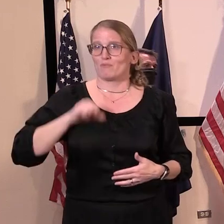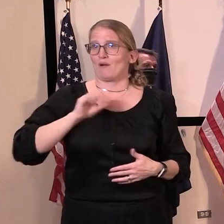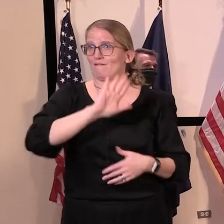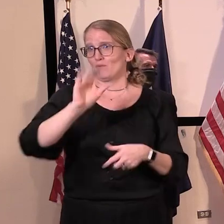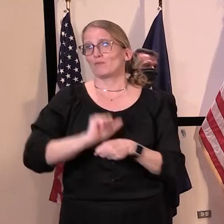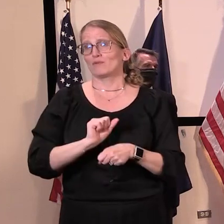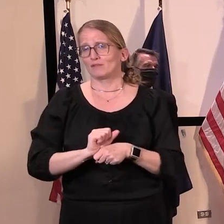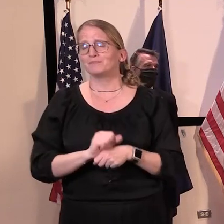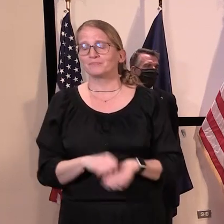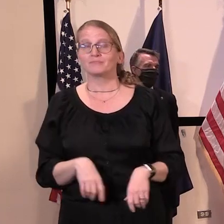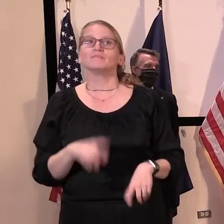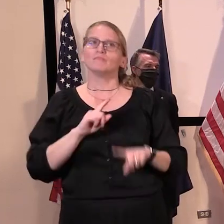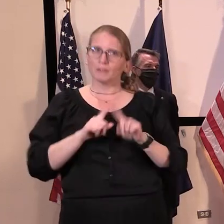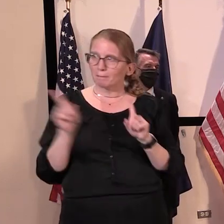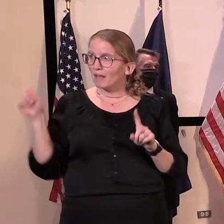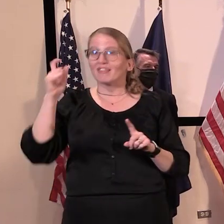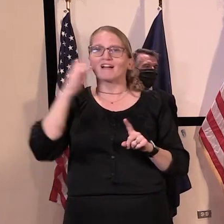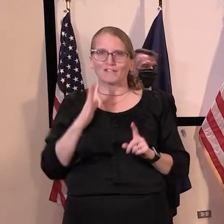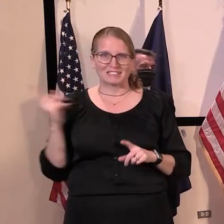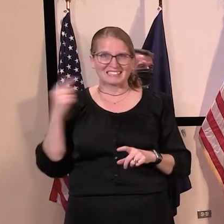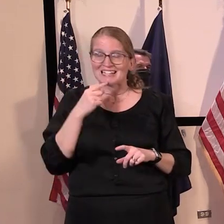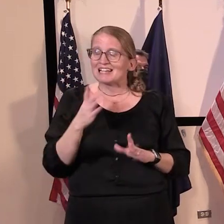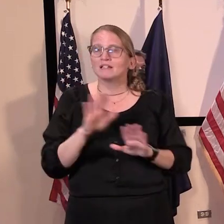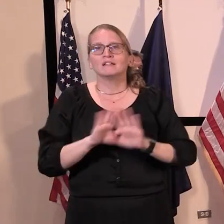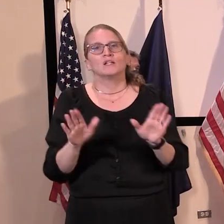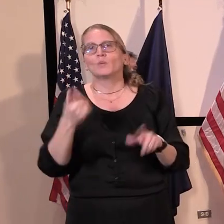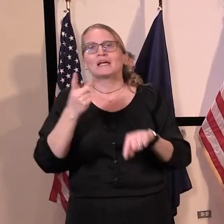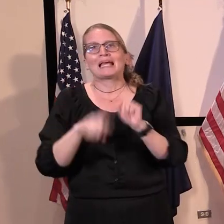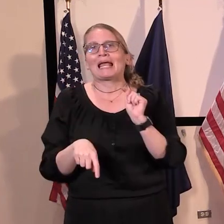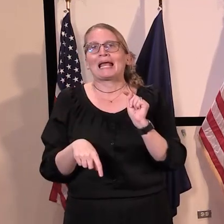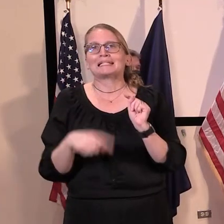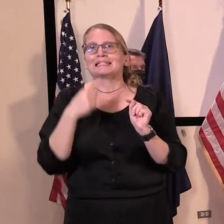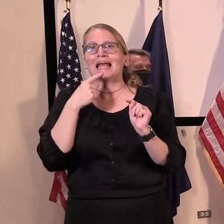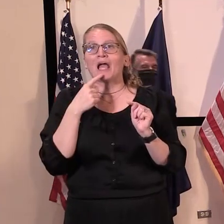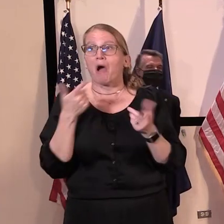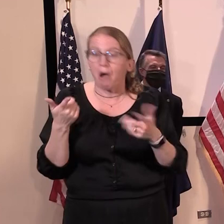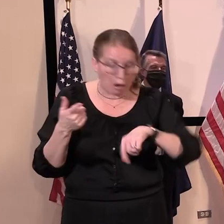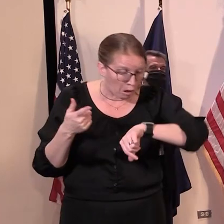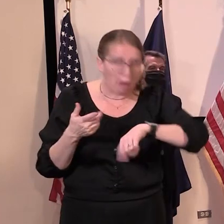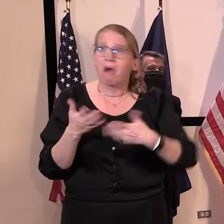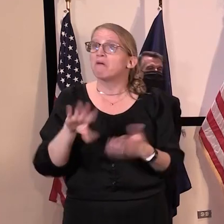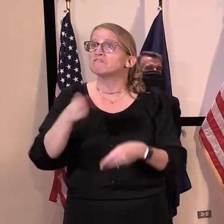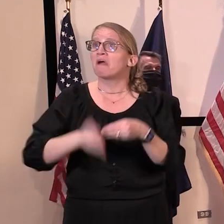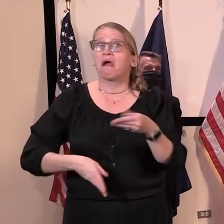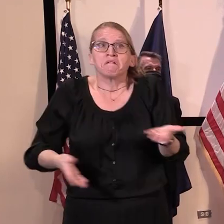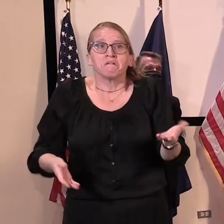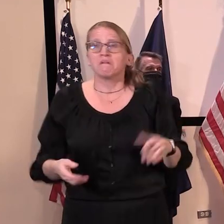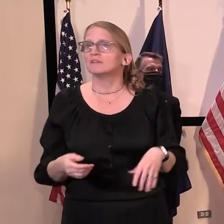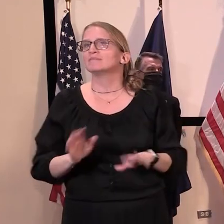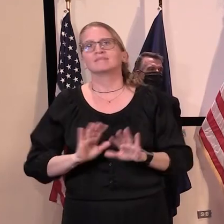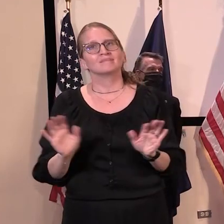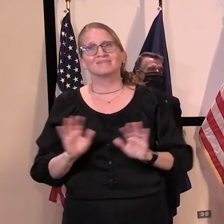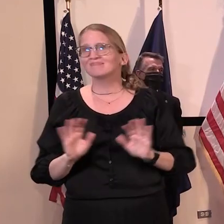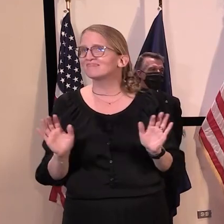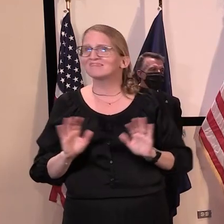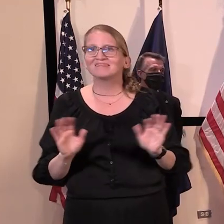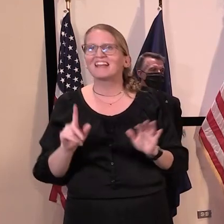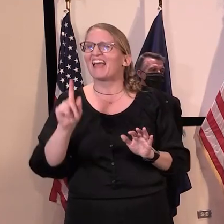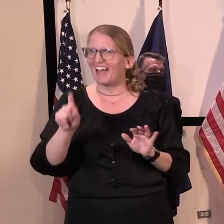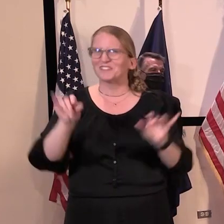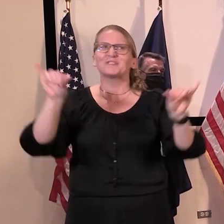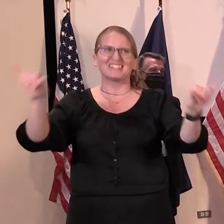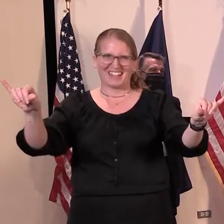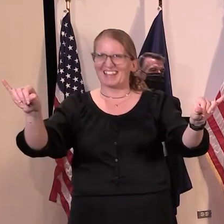we cannot let this incredible work that we've all made pass in vain. We must continue to stay on this